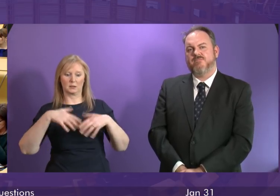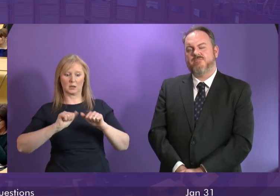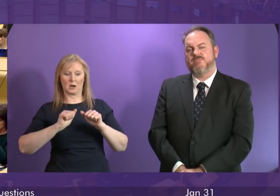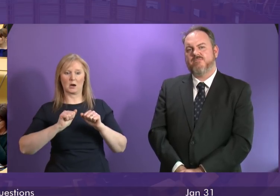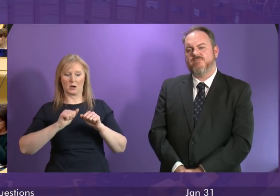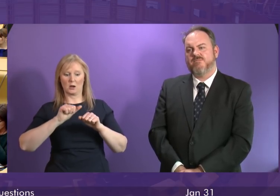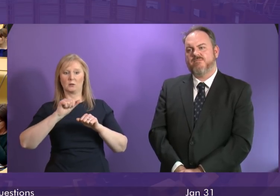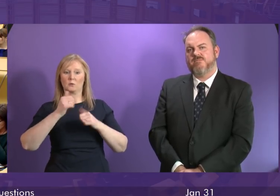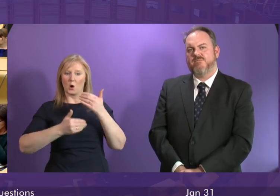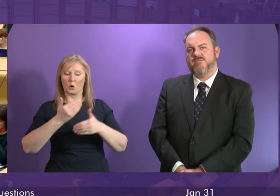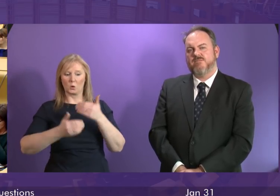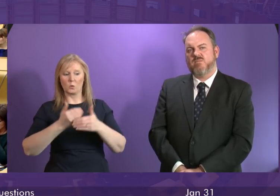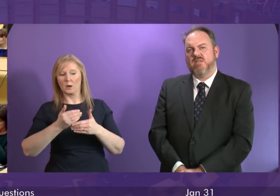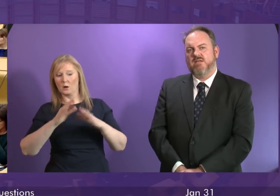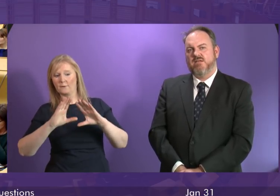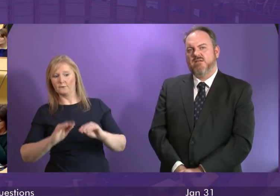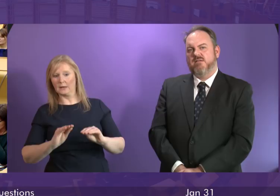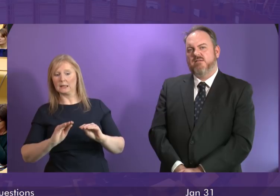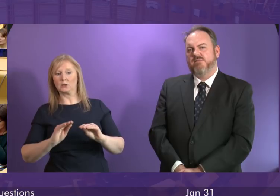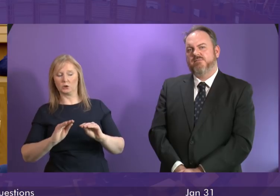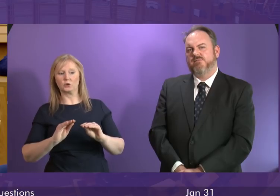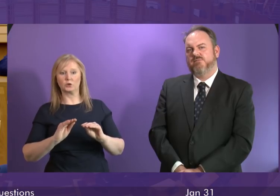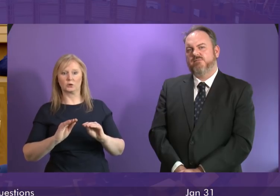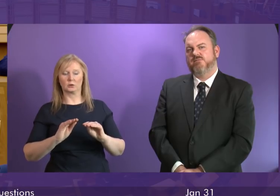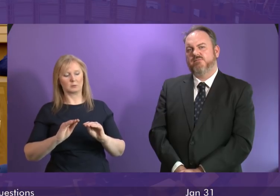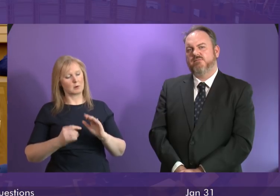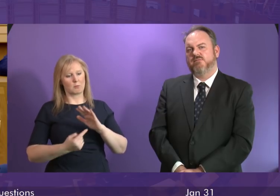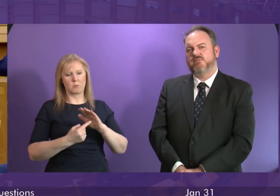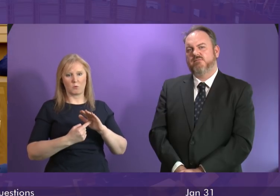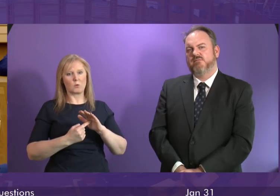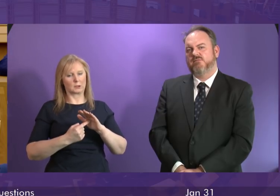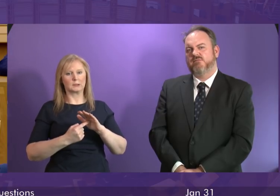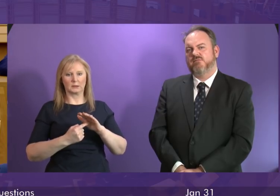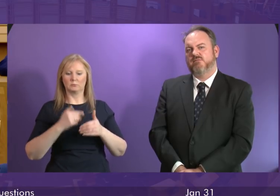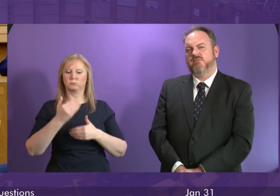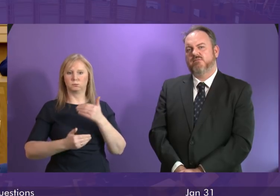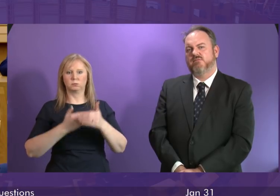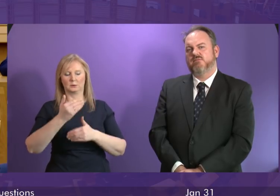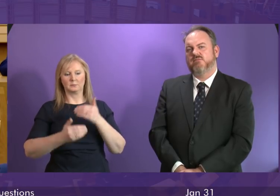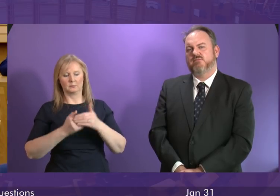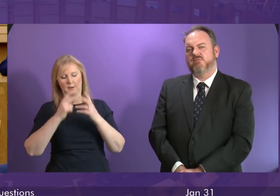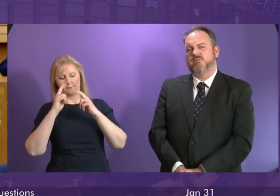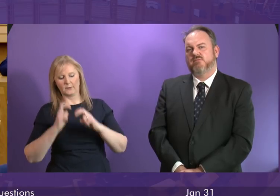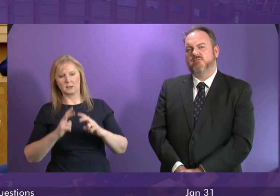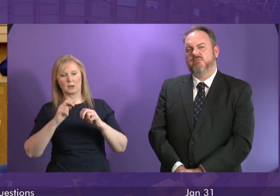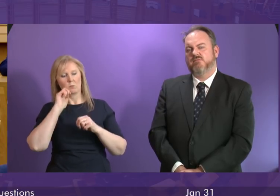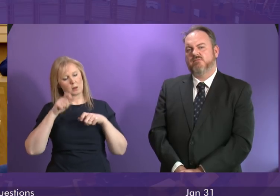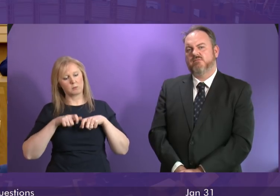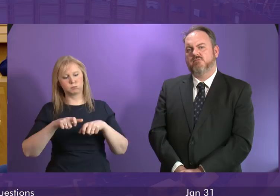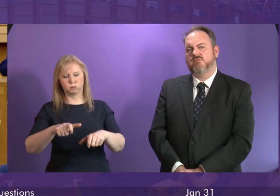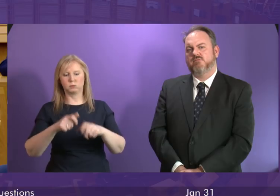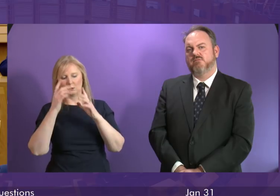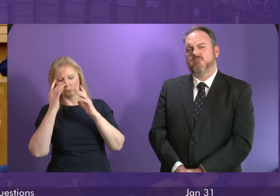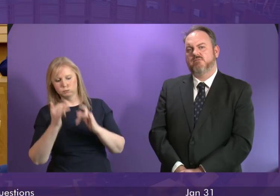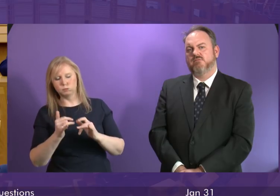ongoing or completed but that is an important step that has been taken and obviously investigations will continue to try to